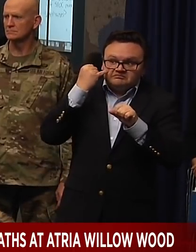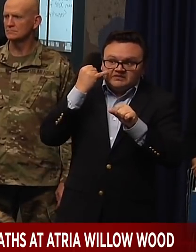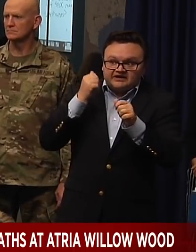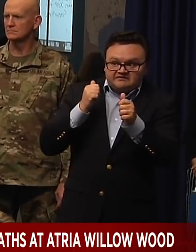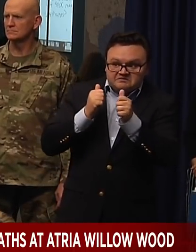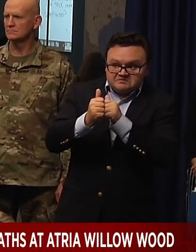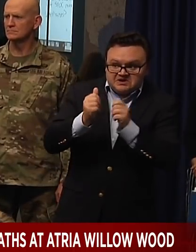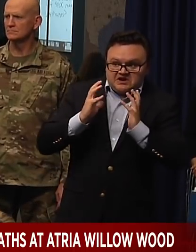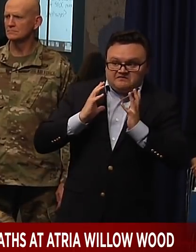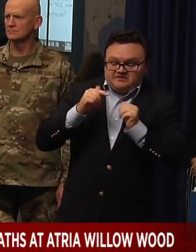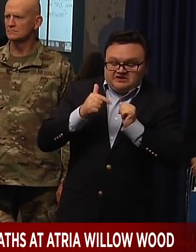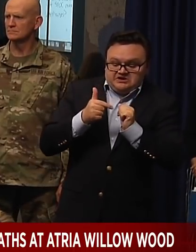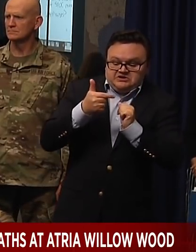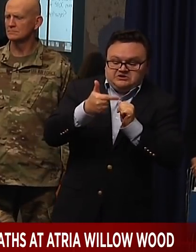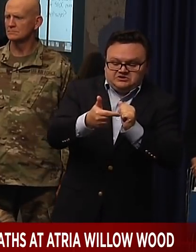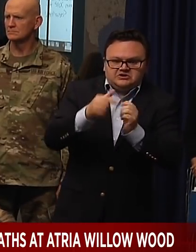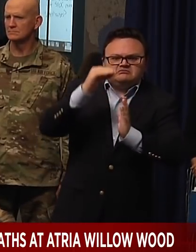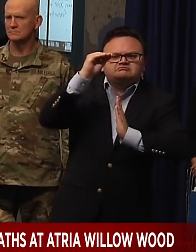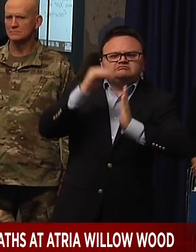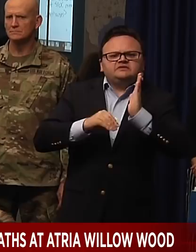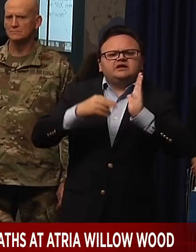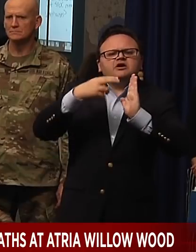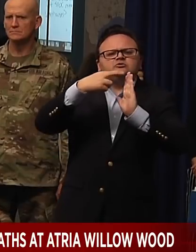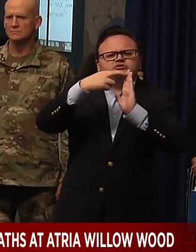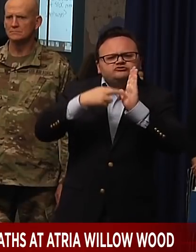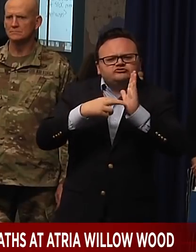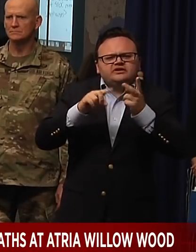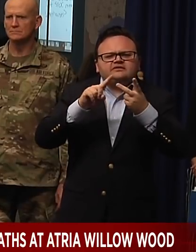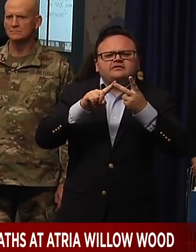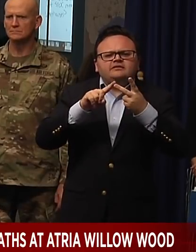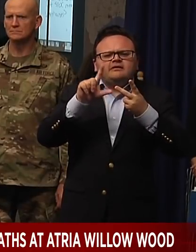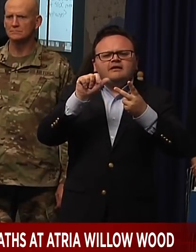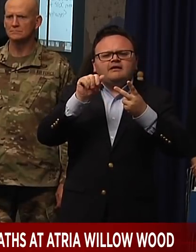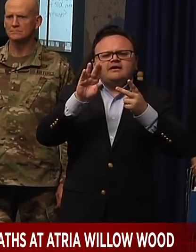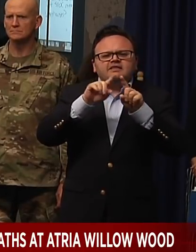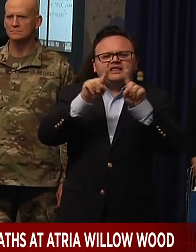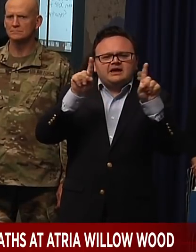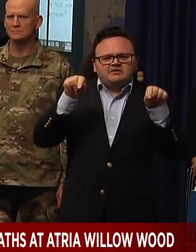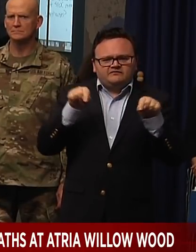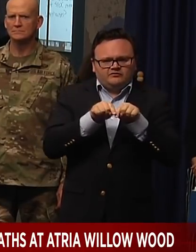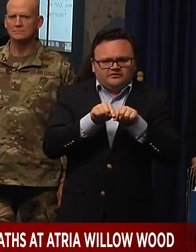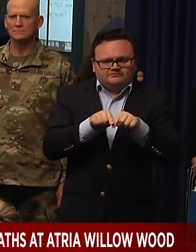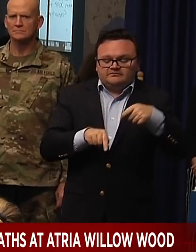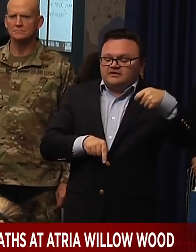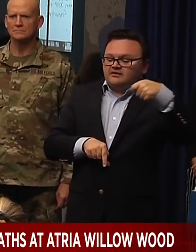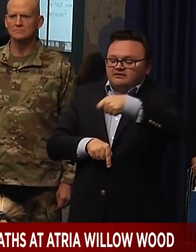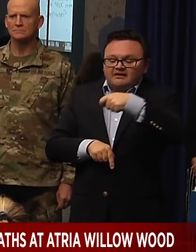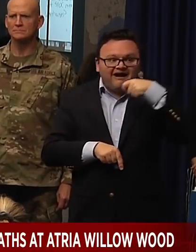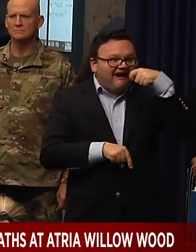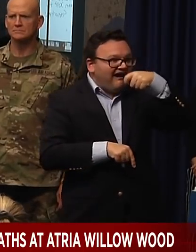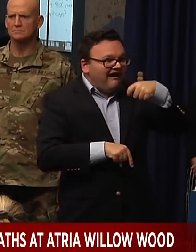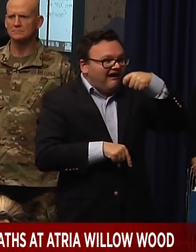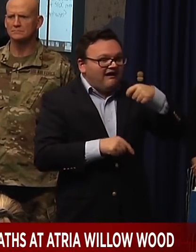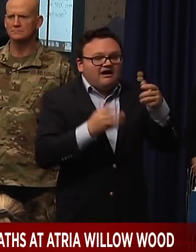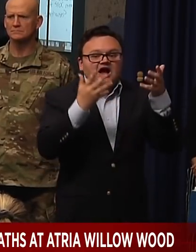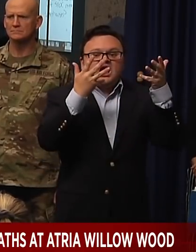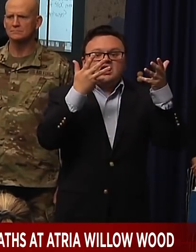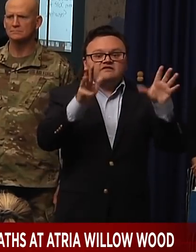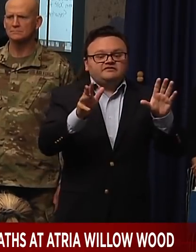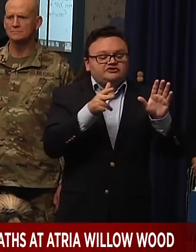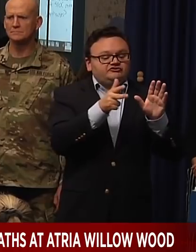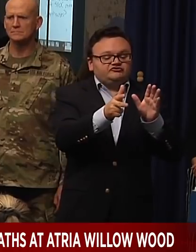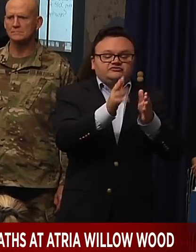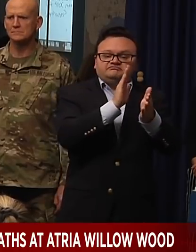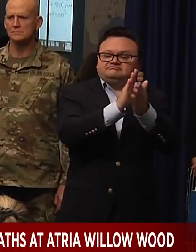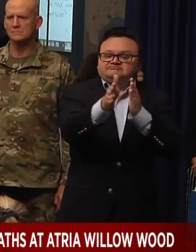registration and lab form, there's a collection. Then they get, then they leave in their car, and Broward Memorial will run the lab and inform the